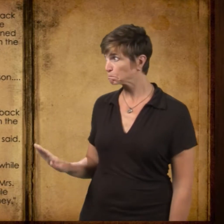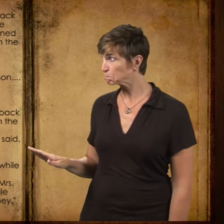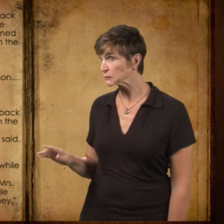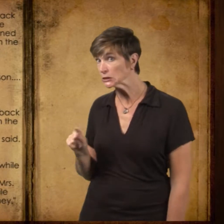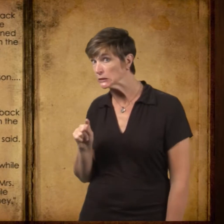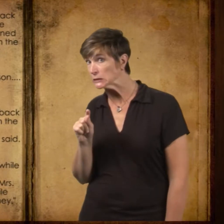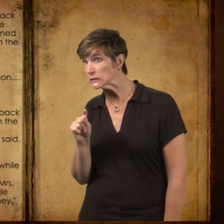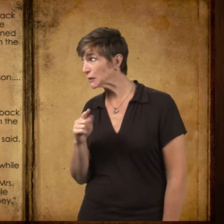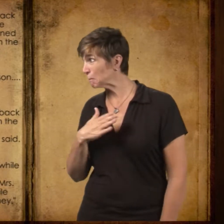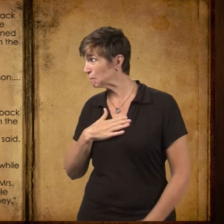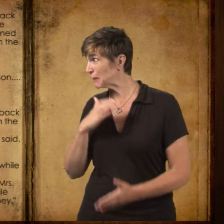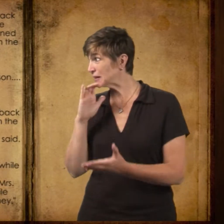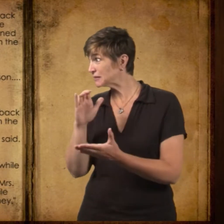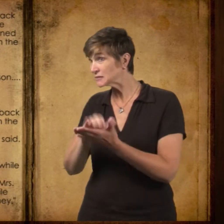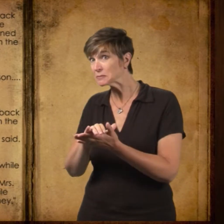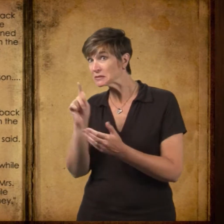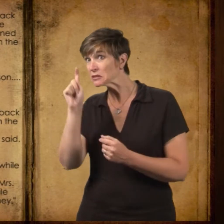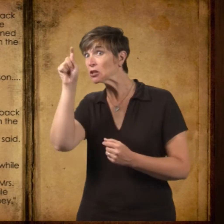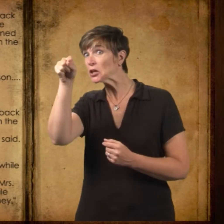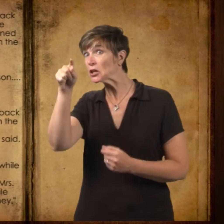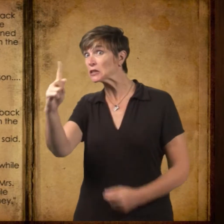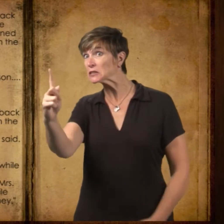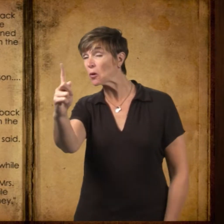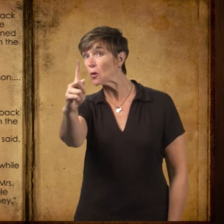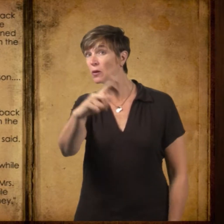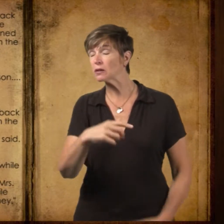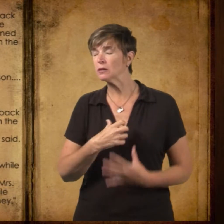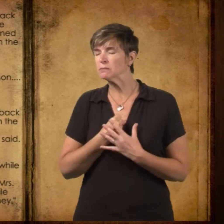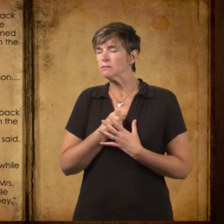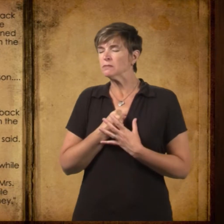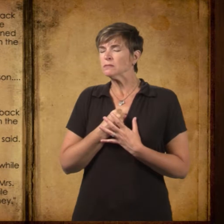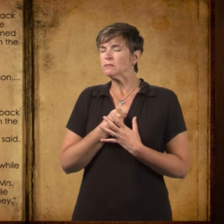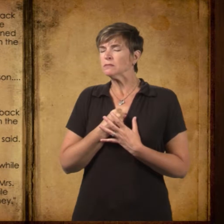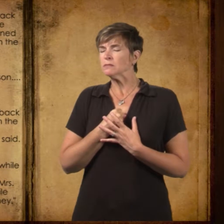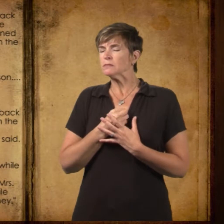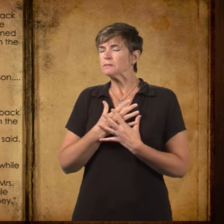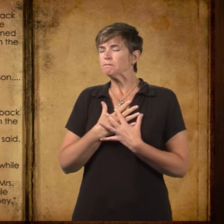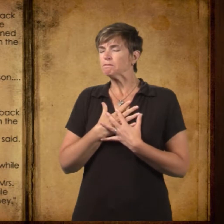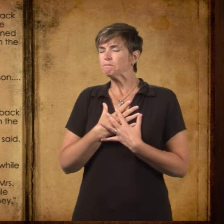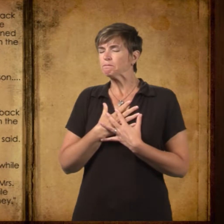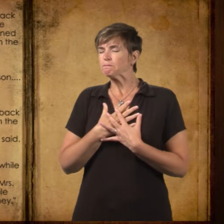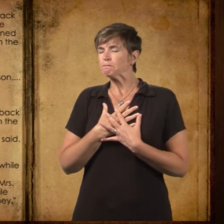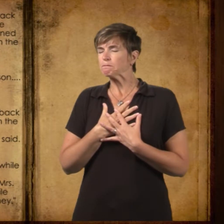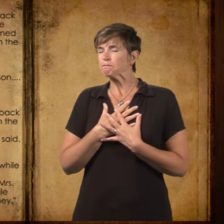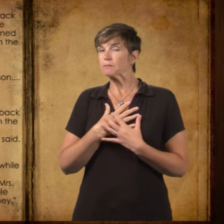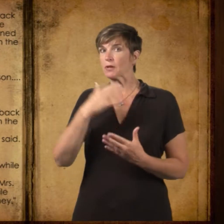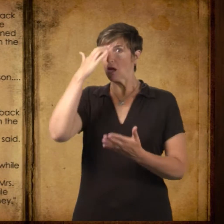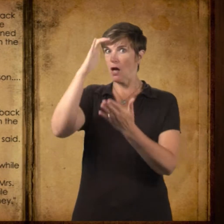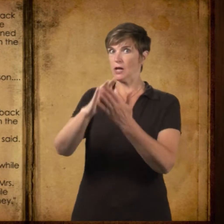There goes my old man, Mrs. Delacroix said. She held her breath while her husband went forward.